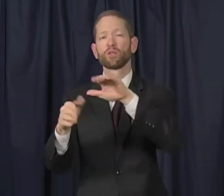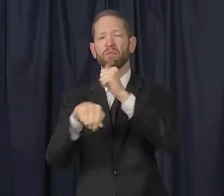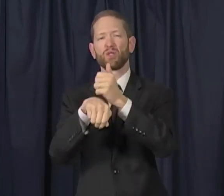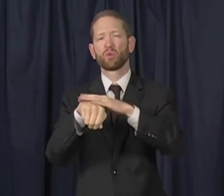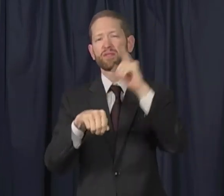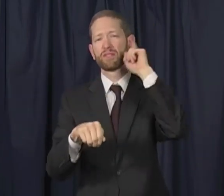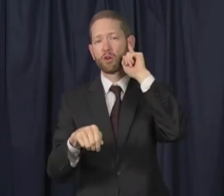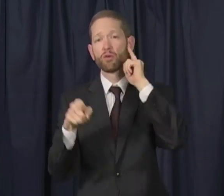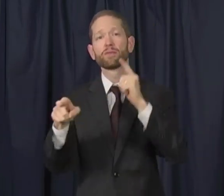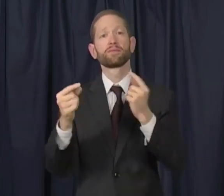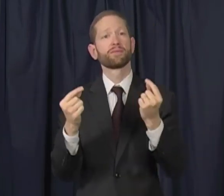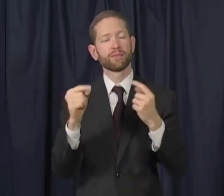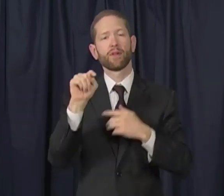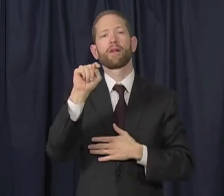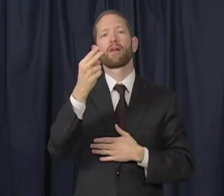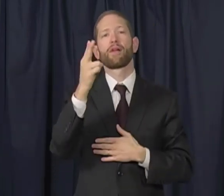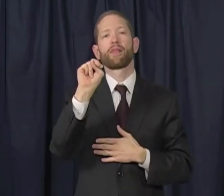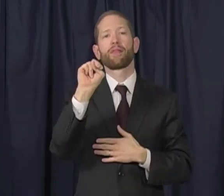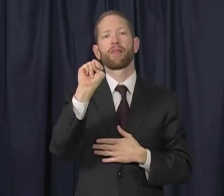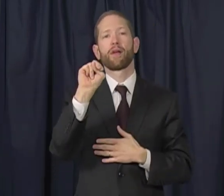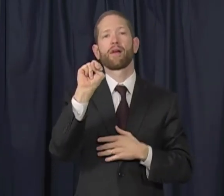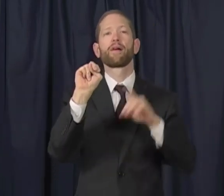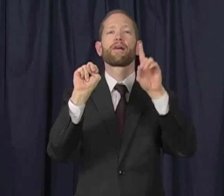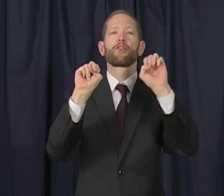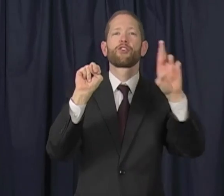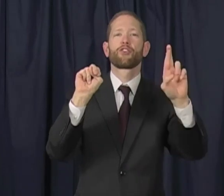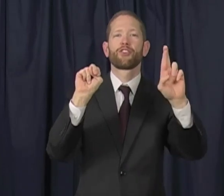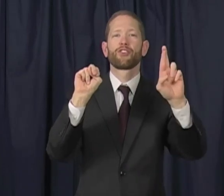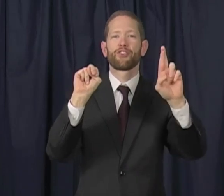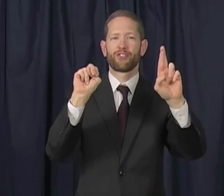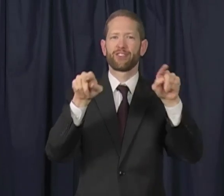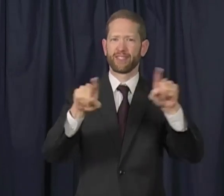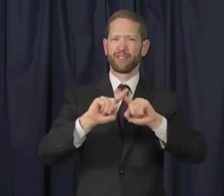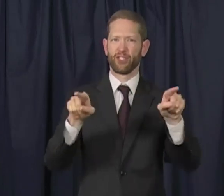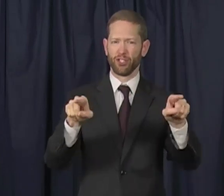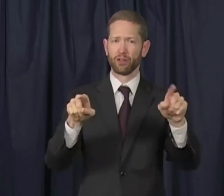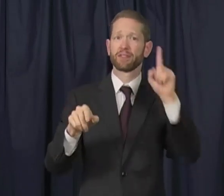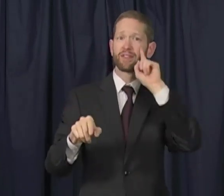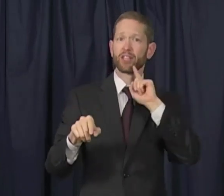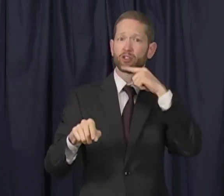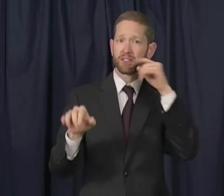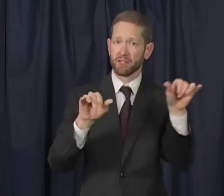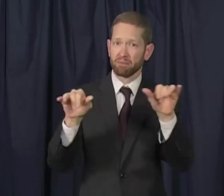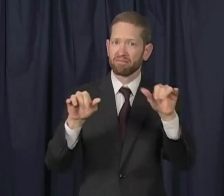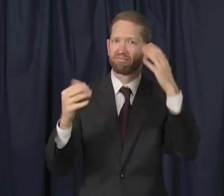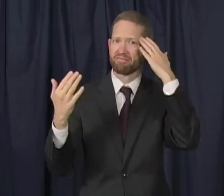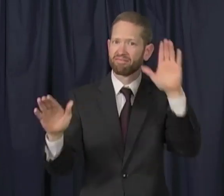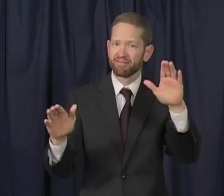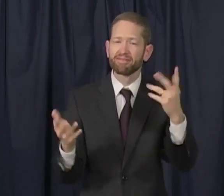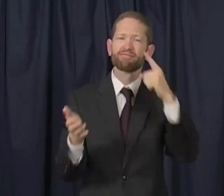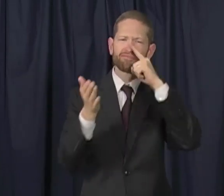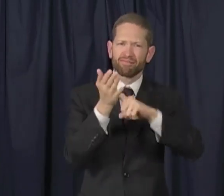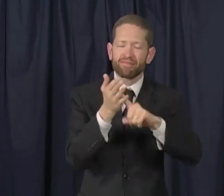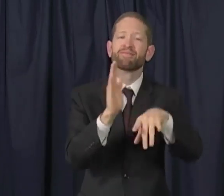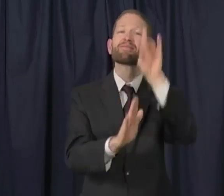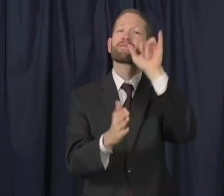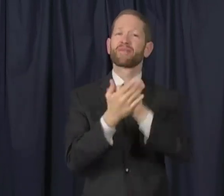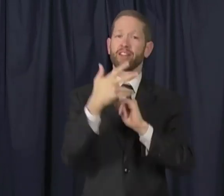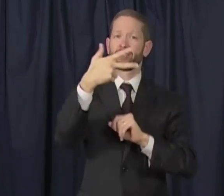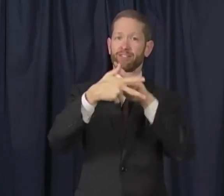And the phonological way is based on sound. Thun-der. So do the deaf and hearing do it the same way? We don't